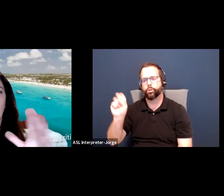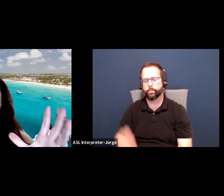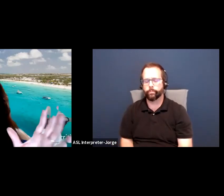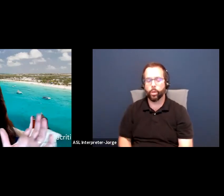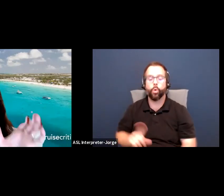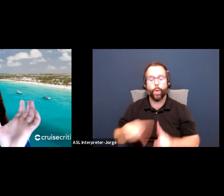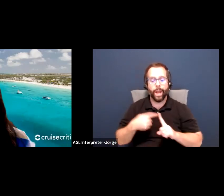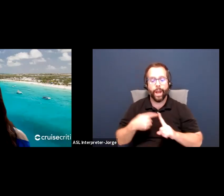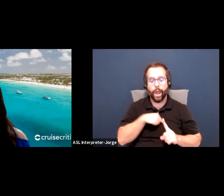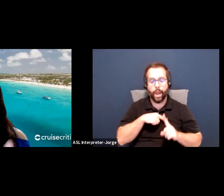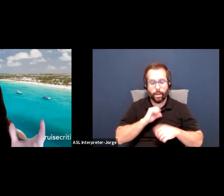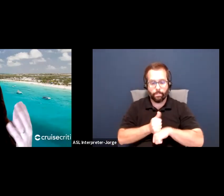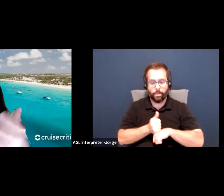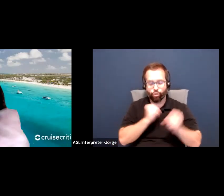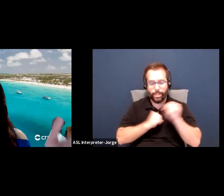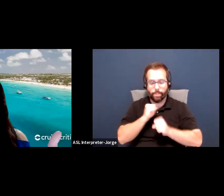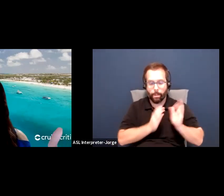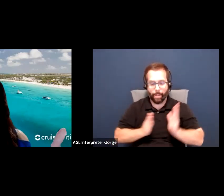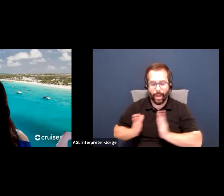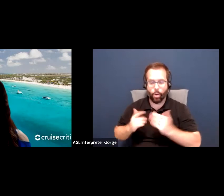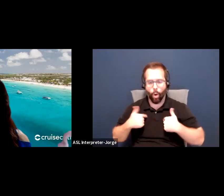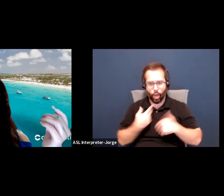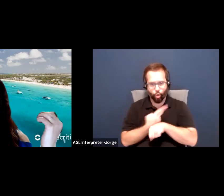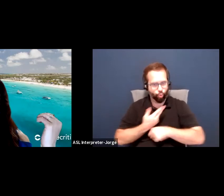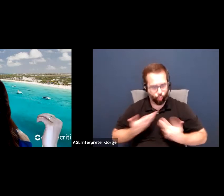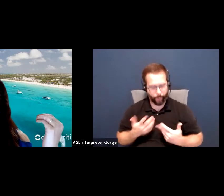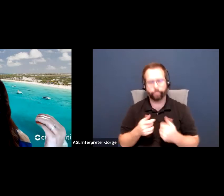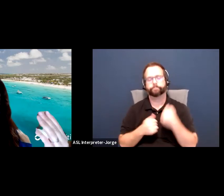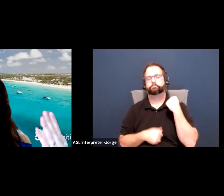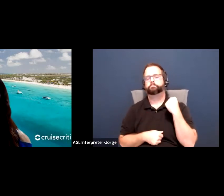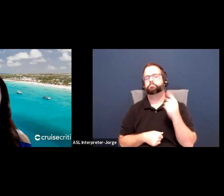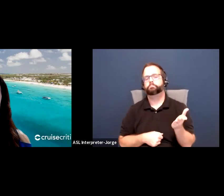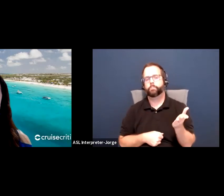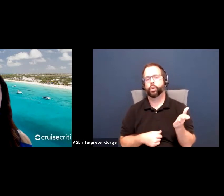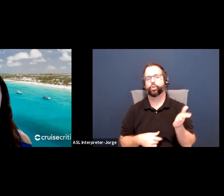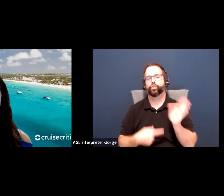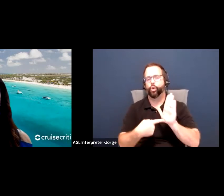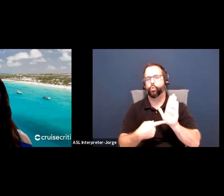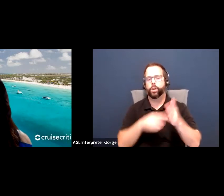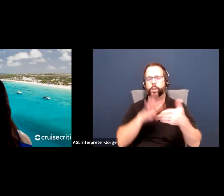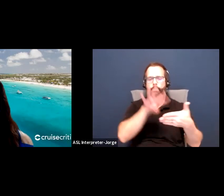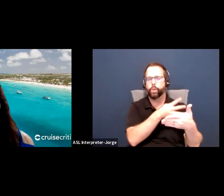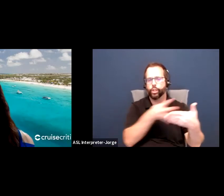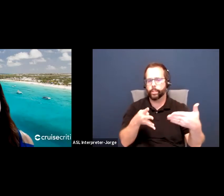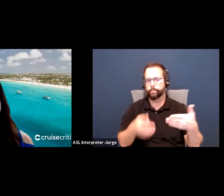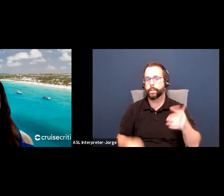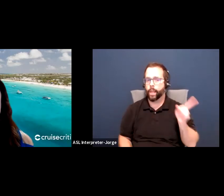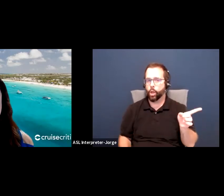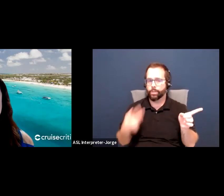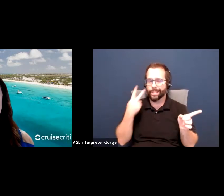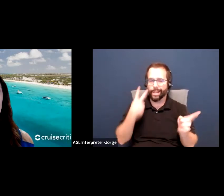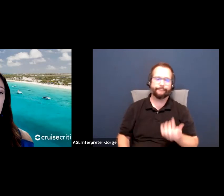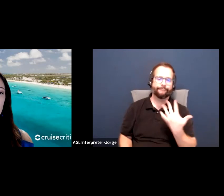we go through and here is shown a spreadsheet. And there are five